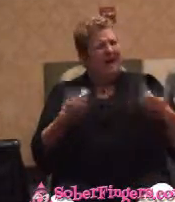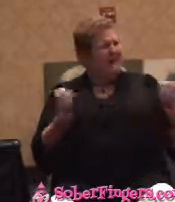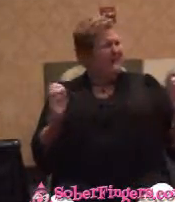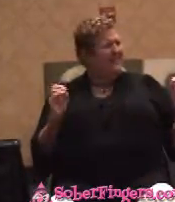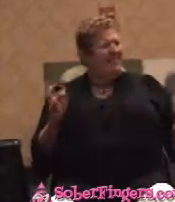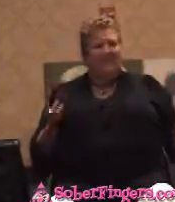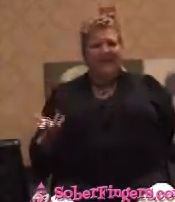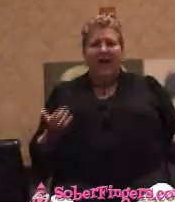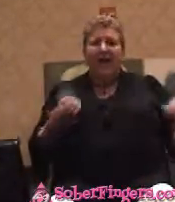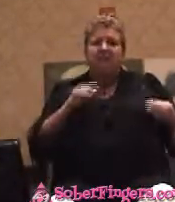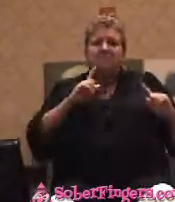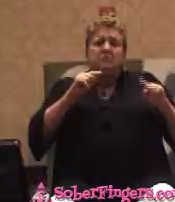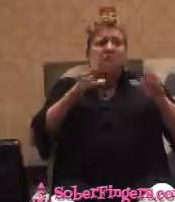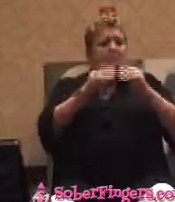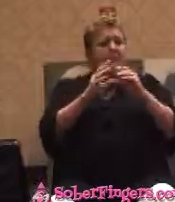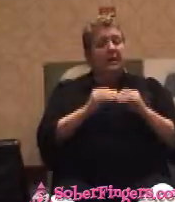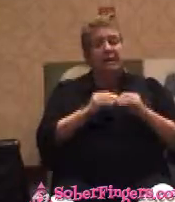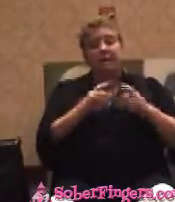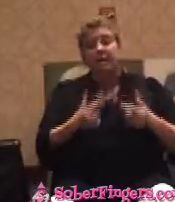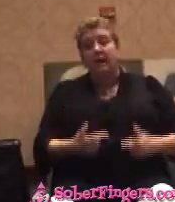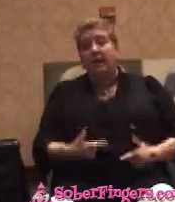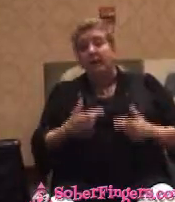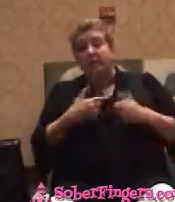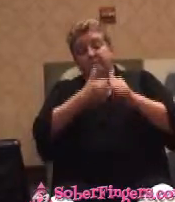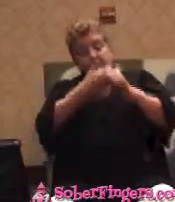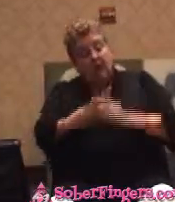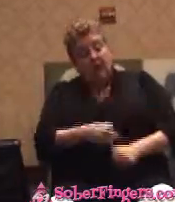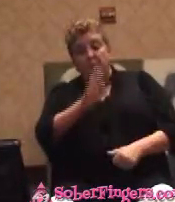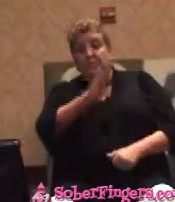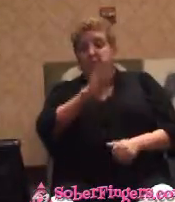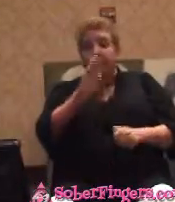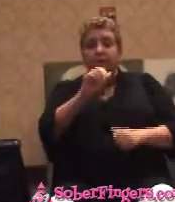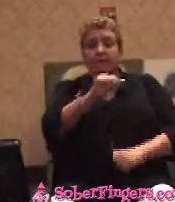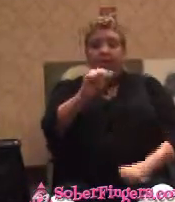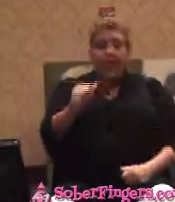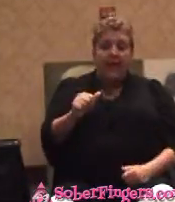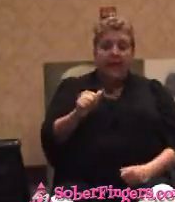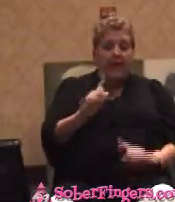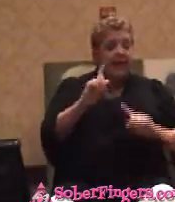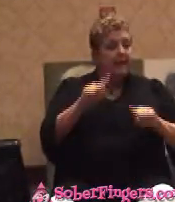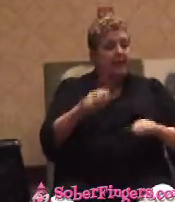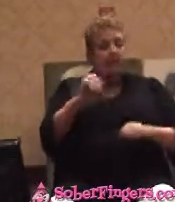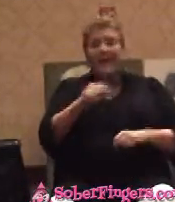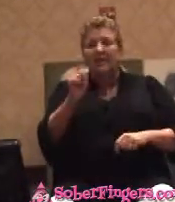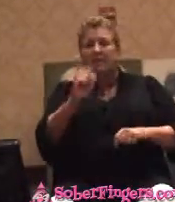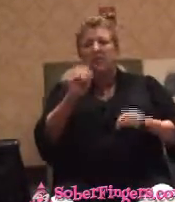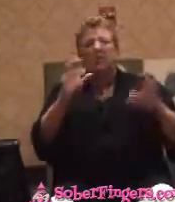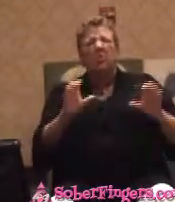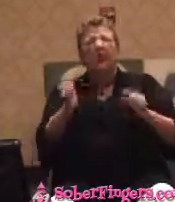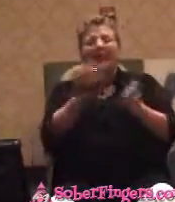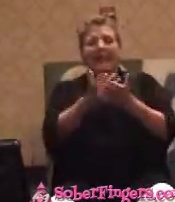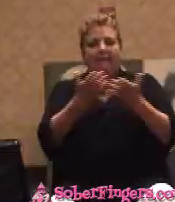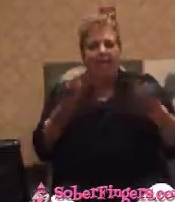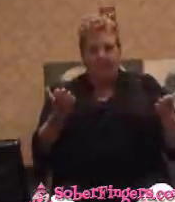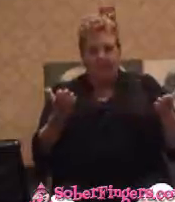life that's described in the program about logs and animals, and you can go anywhere and do anything in this world that God ever intended for you to do.